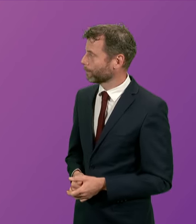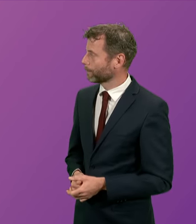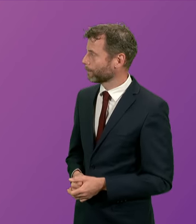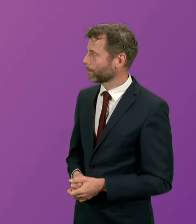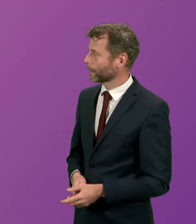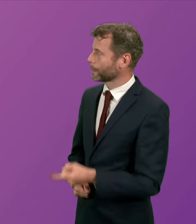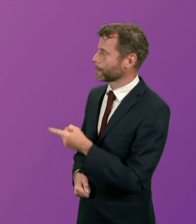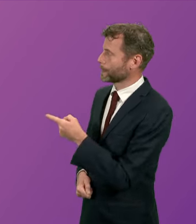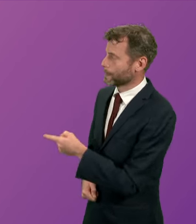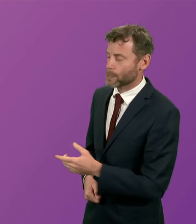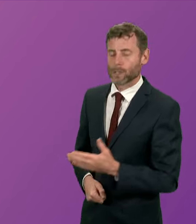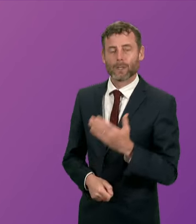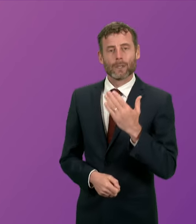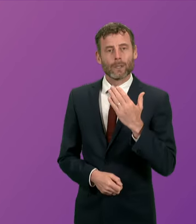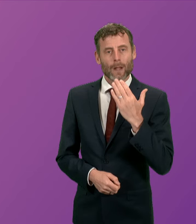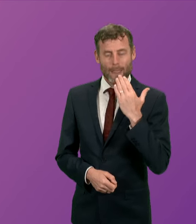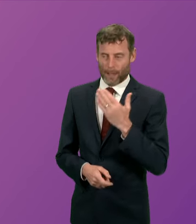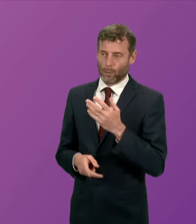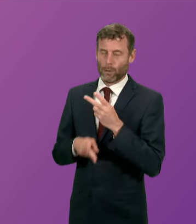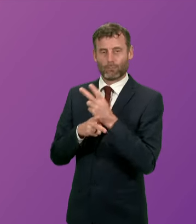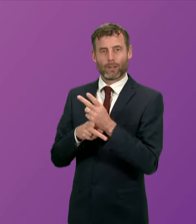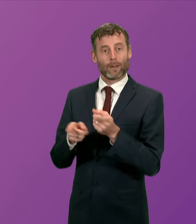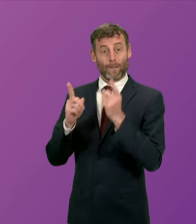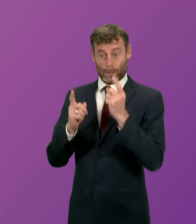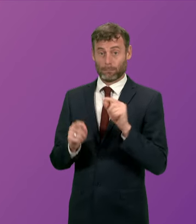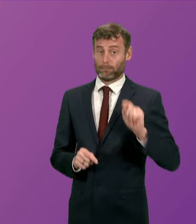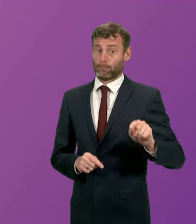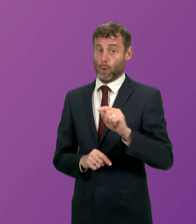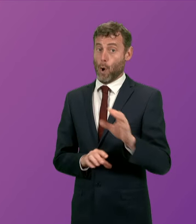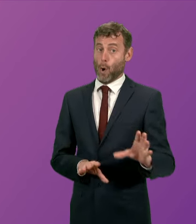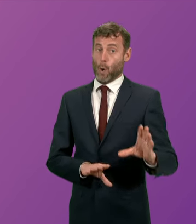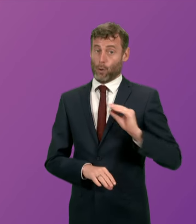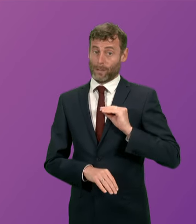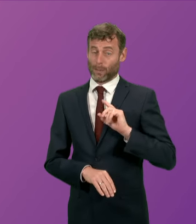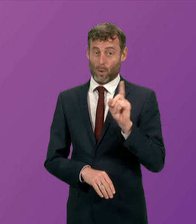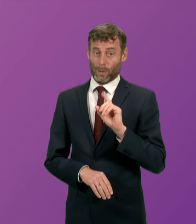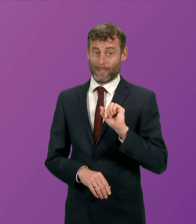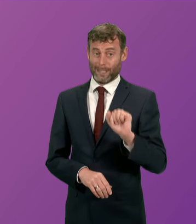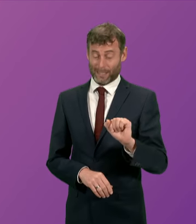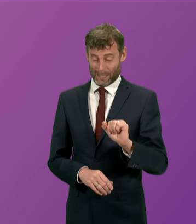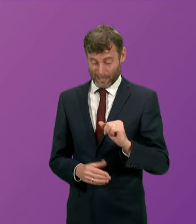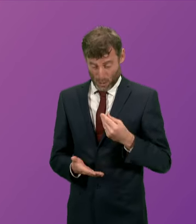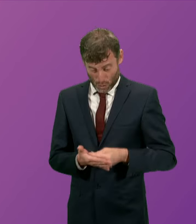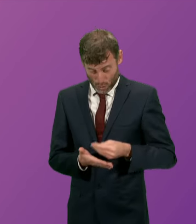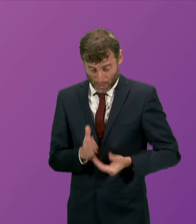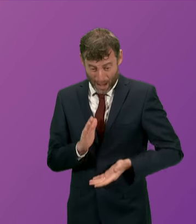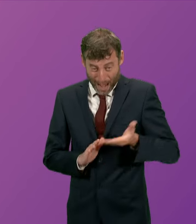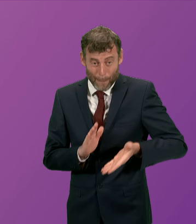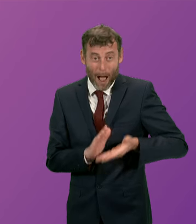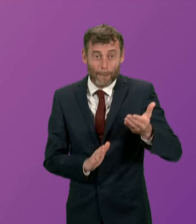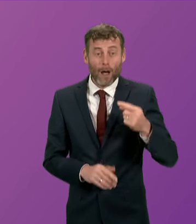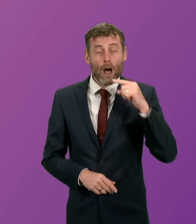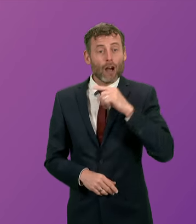Thank you President Officer several constituents have contacted me over eye-watering increases to their SP's loan card costs of up to